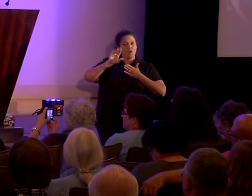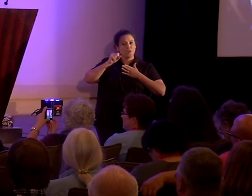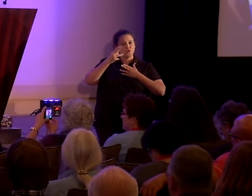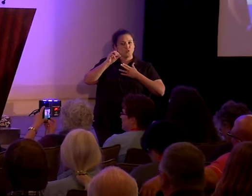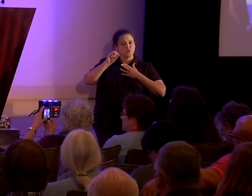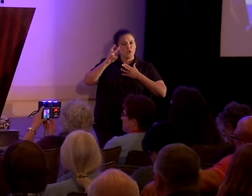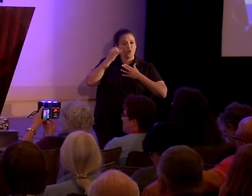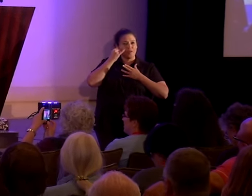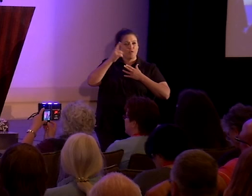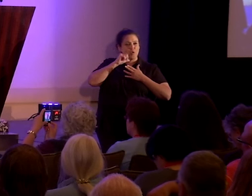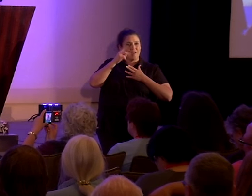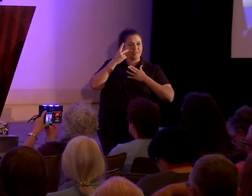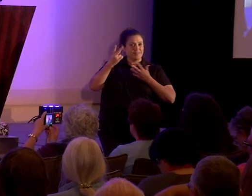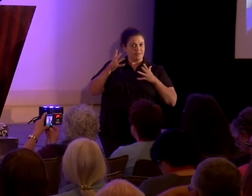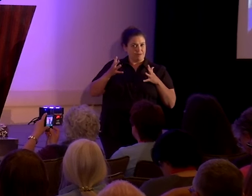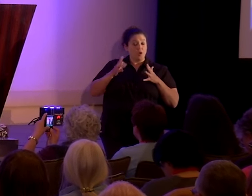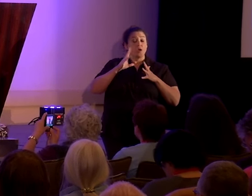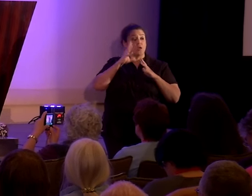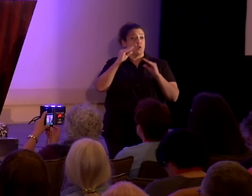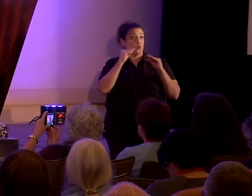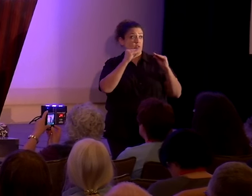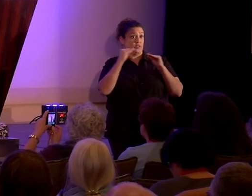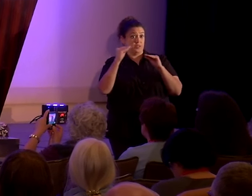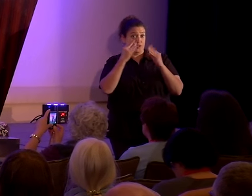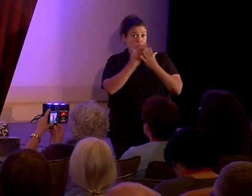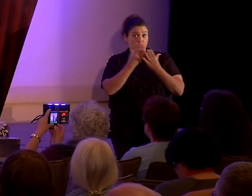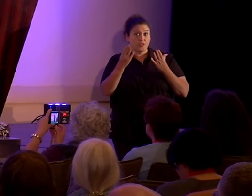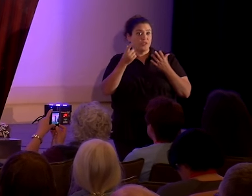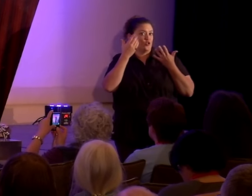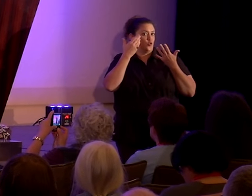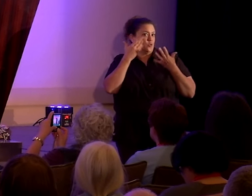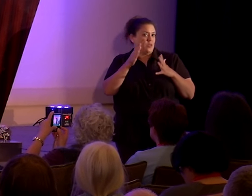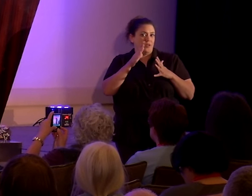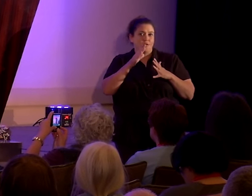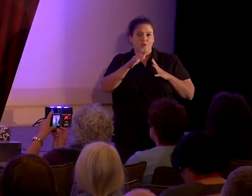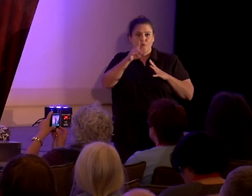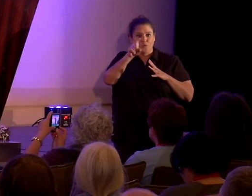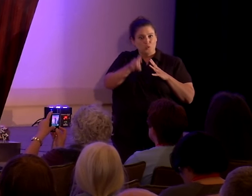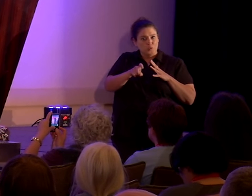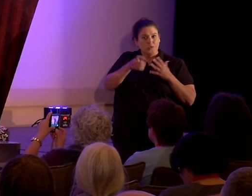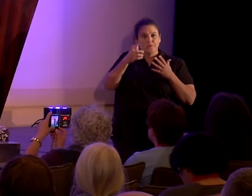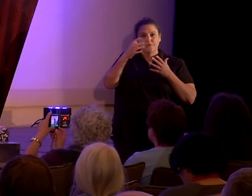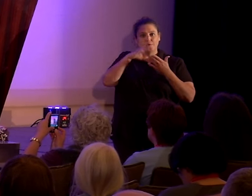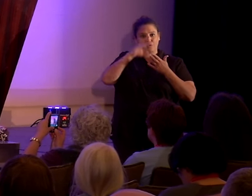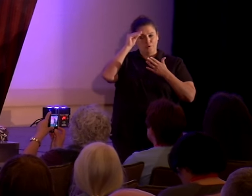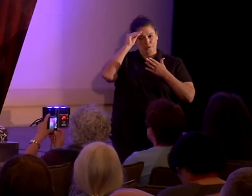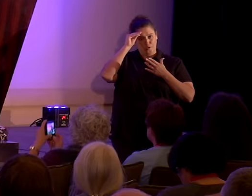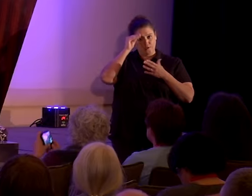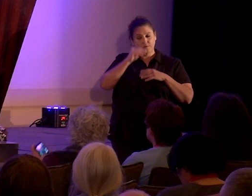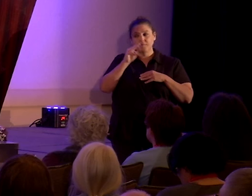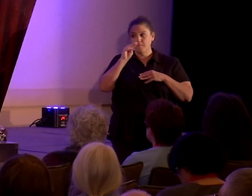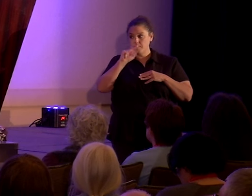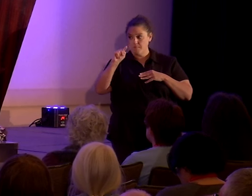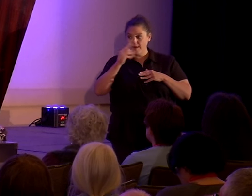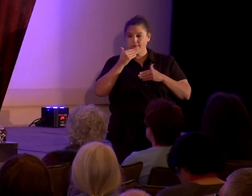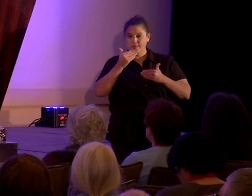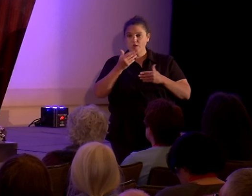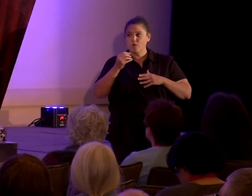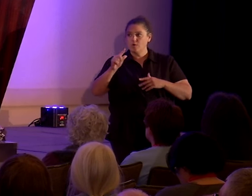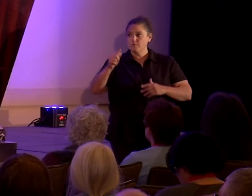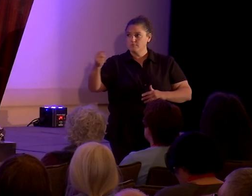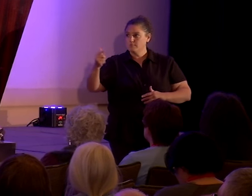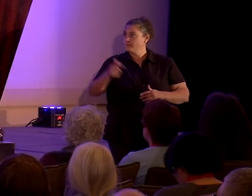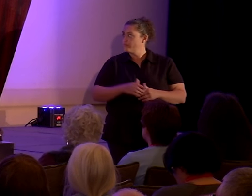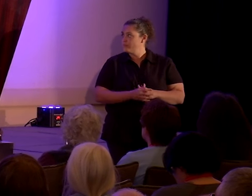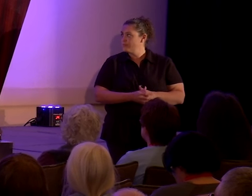already. It will teach you stuff you didn't even know you needed to learn. Matt, thank you. And I'm